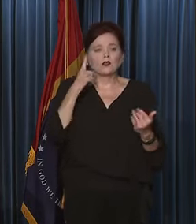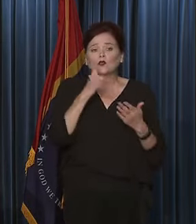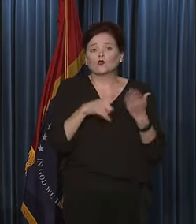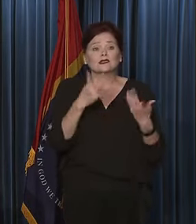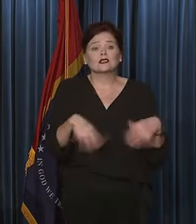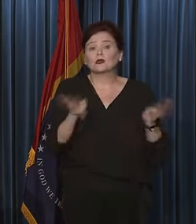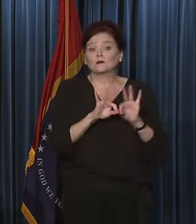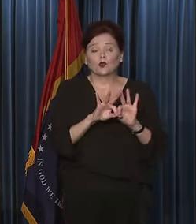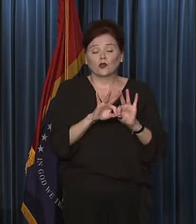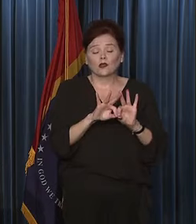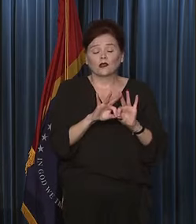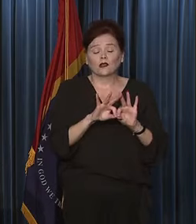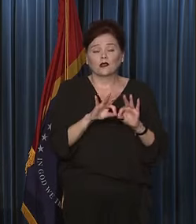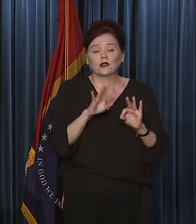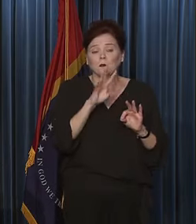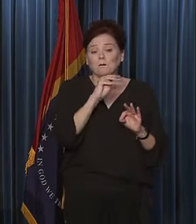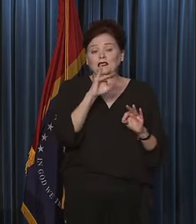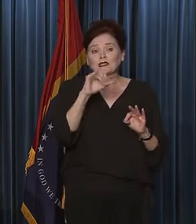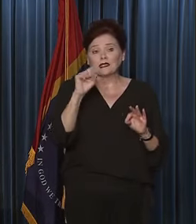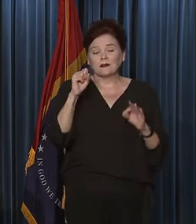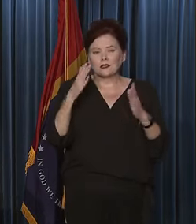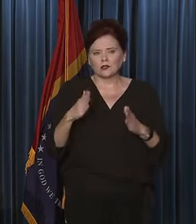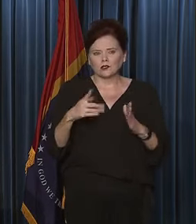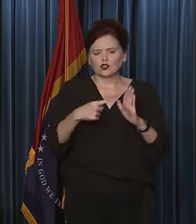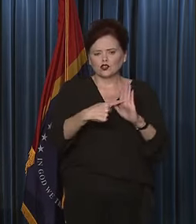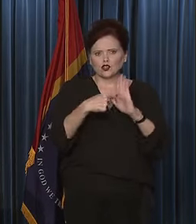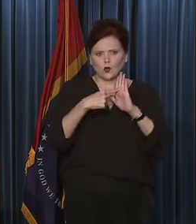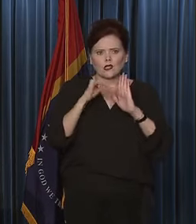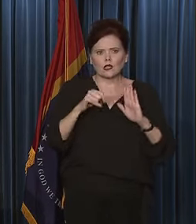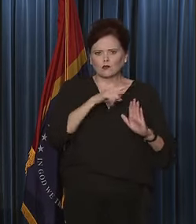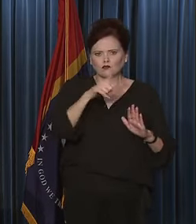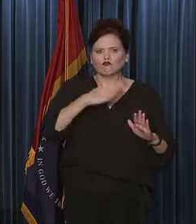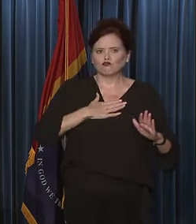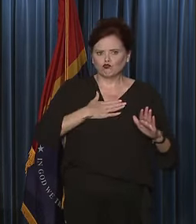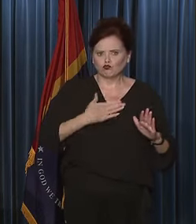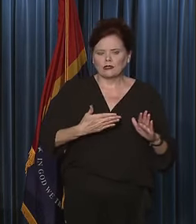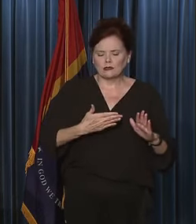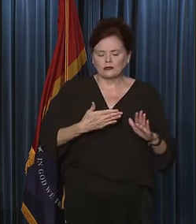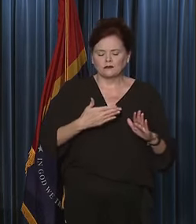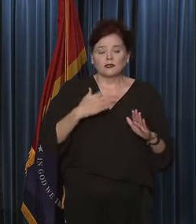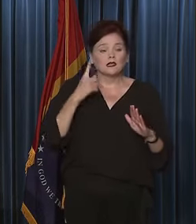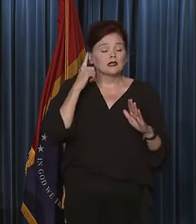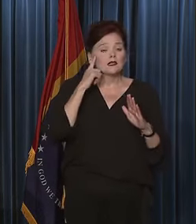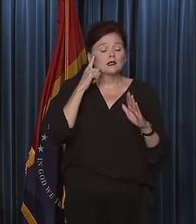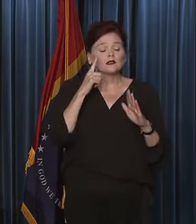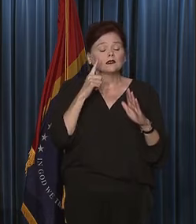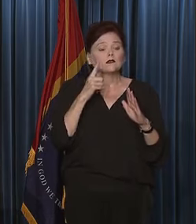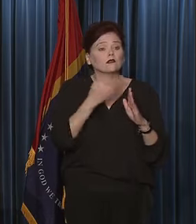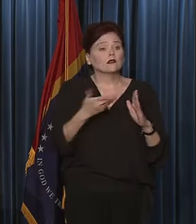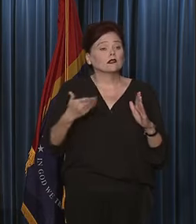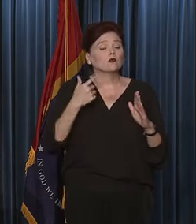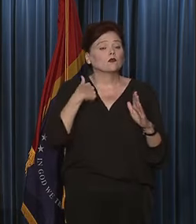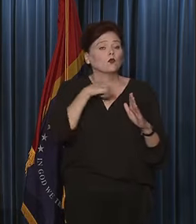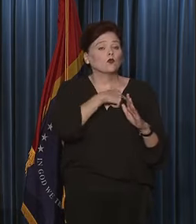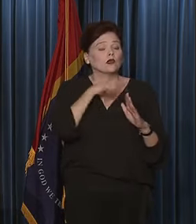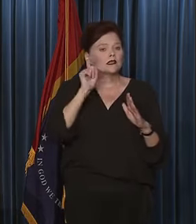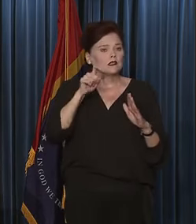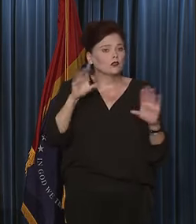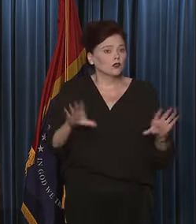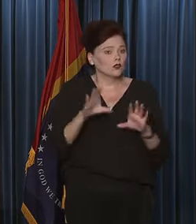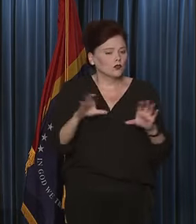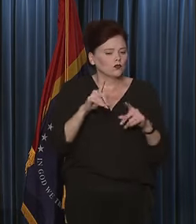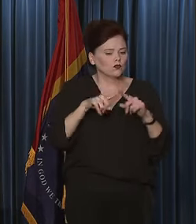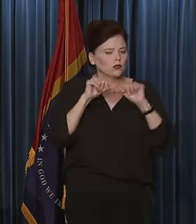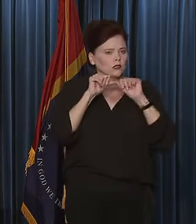important, and I think Mississippians are showing us that they're willing to do this, but I think the things that we need to do